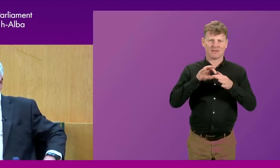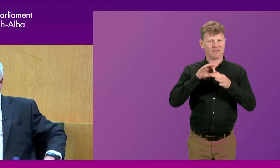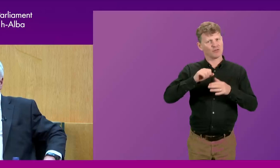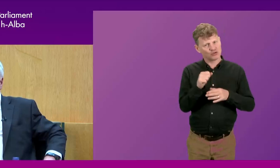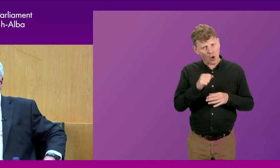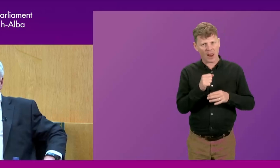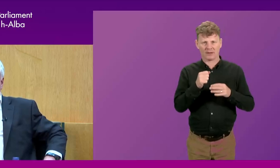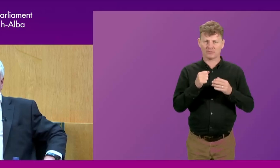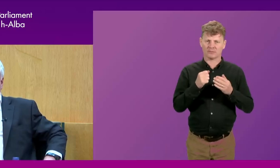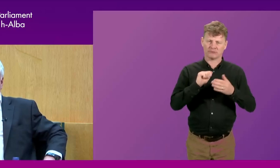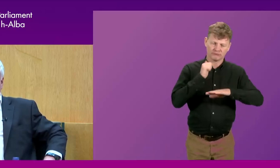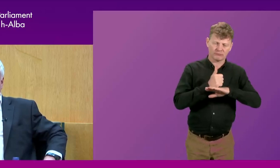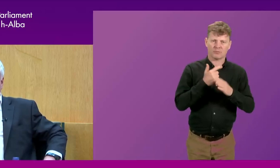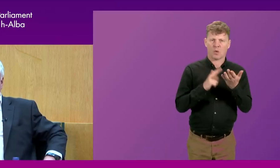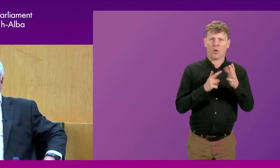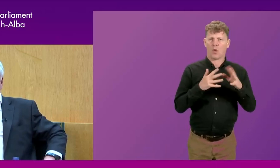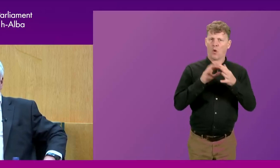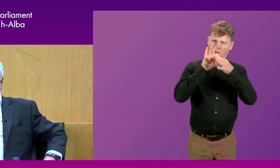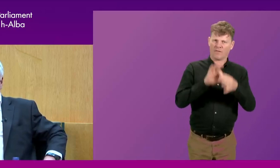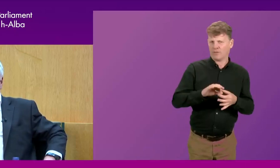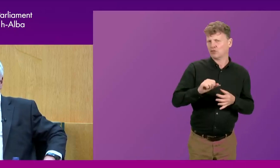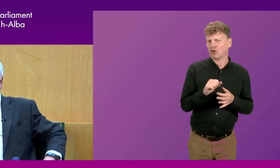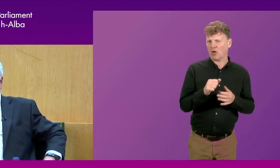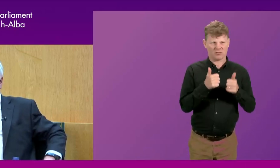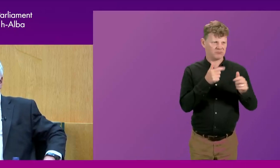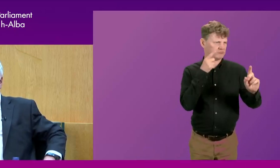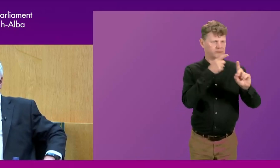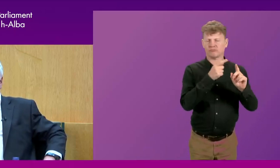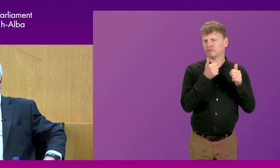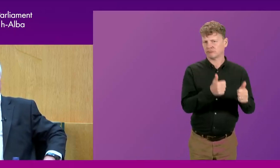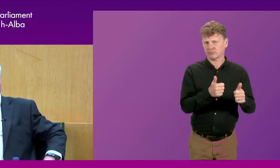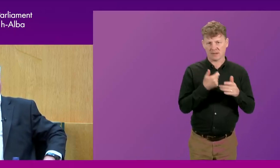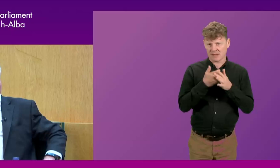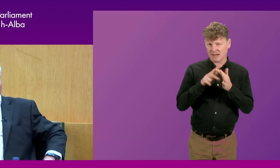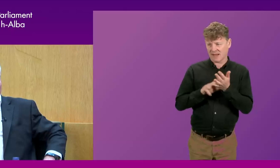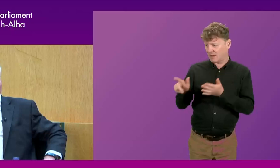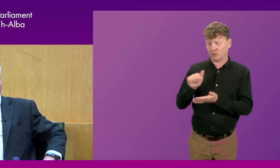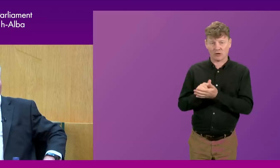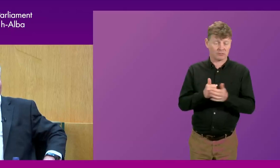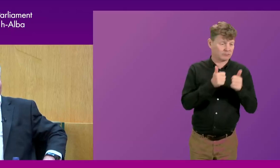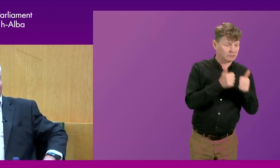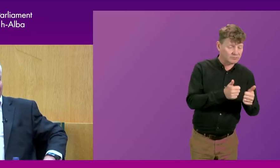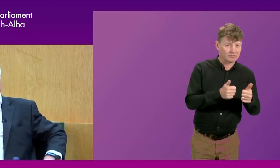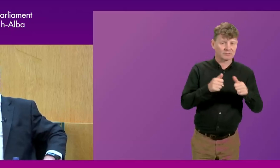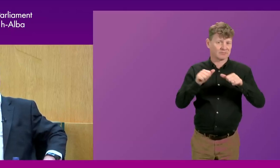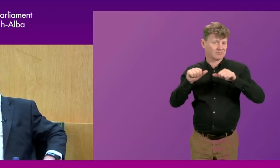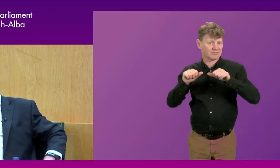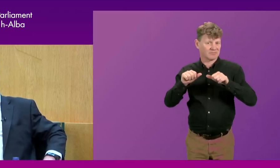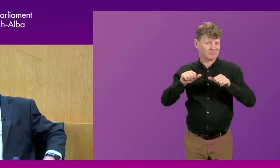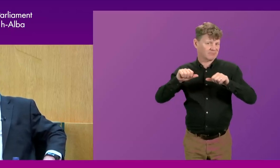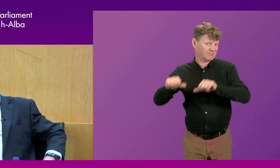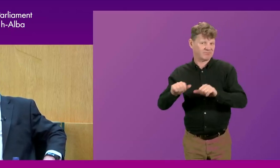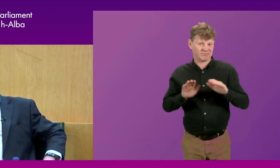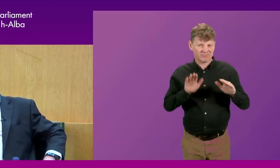purpose. I think, as Ken said, there have been good days and bad days in that. I think